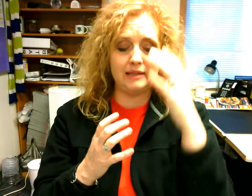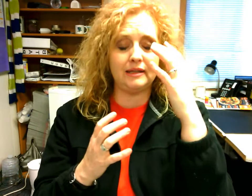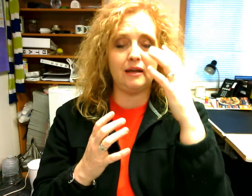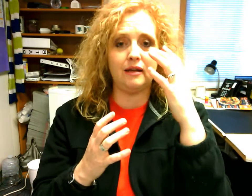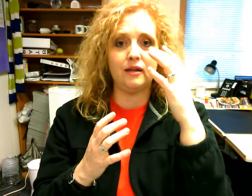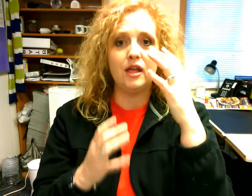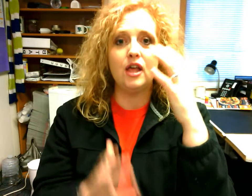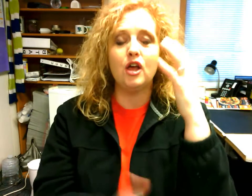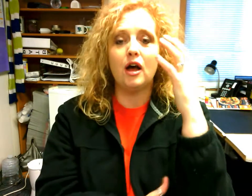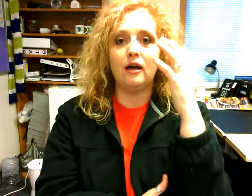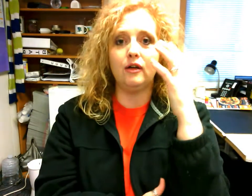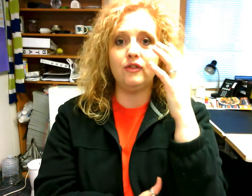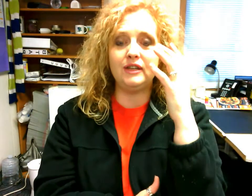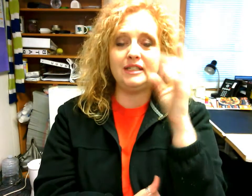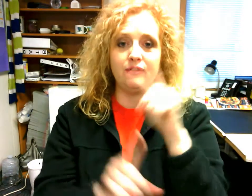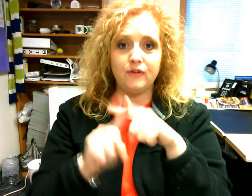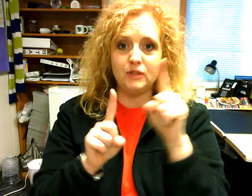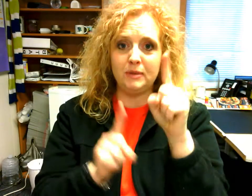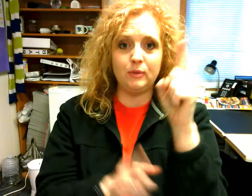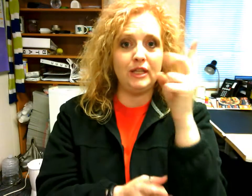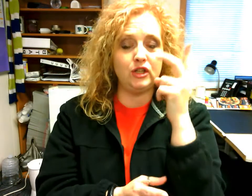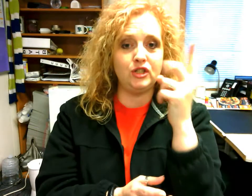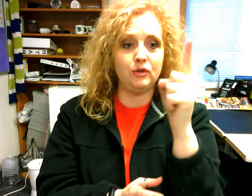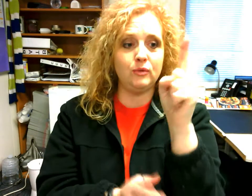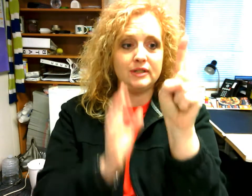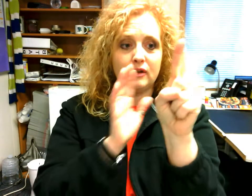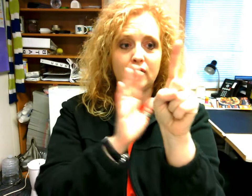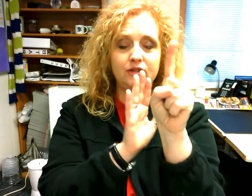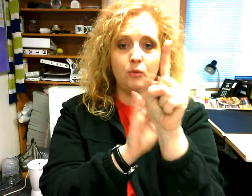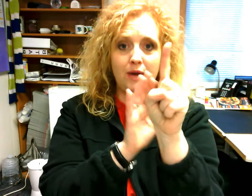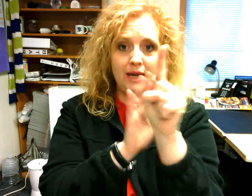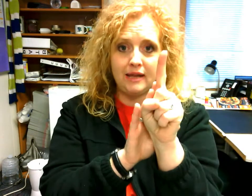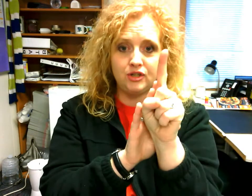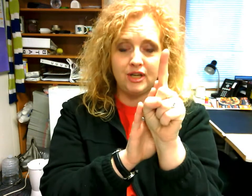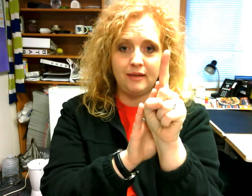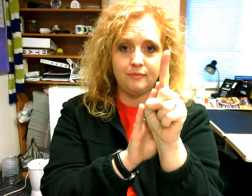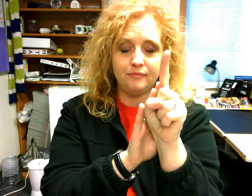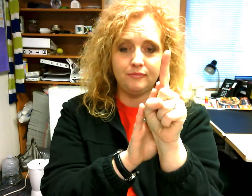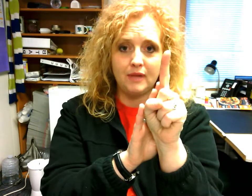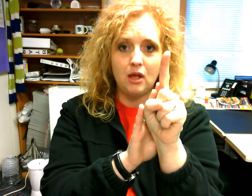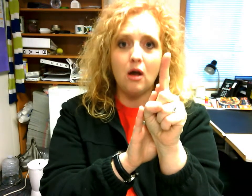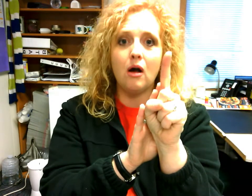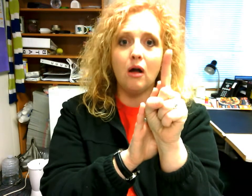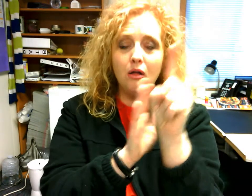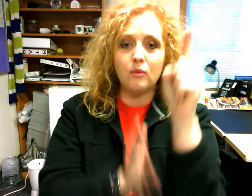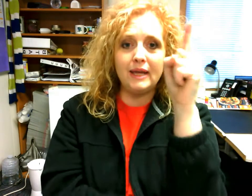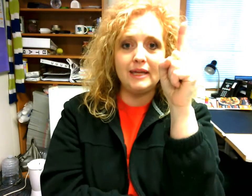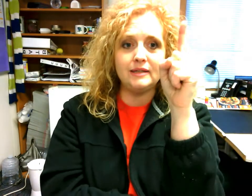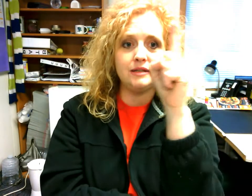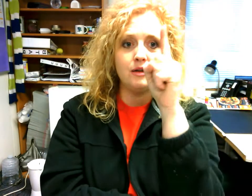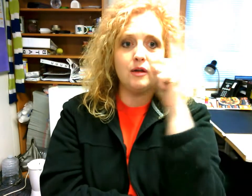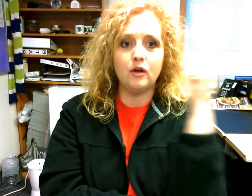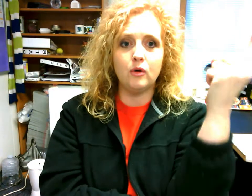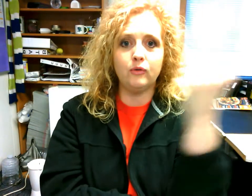the difference between the two is it's a one hand shape always goes